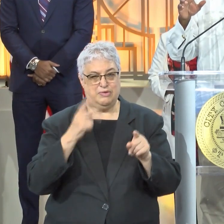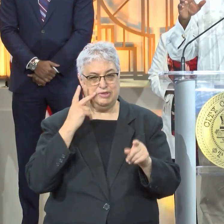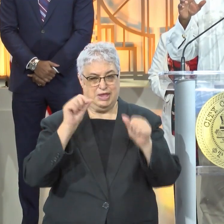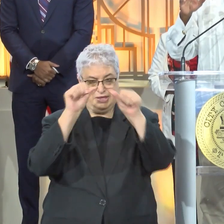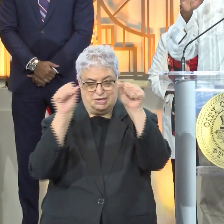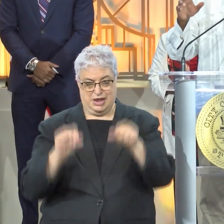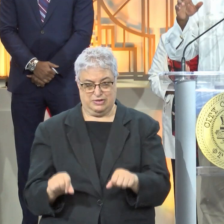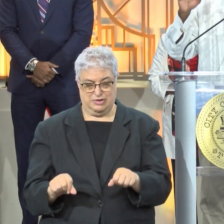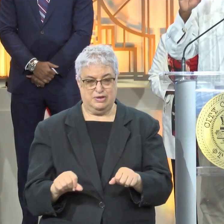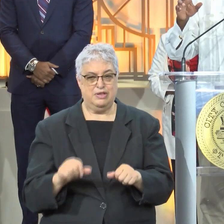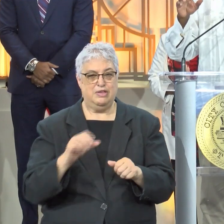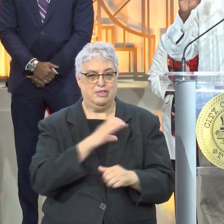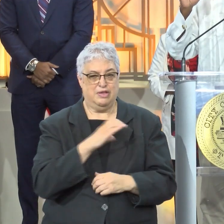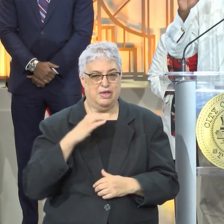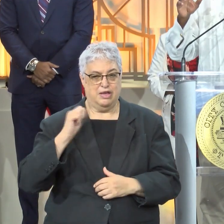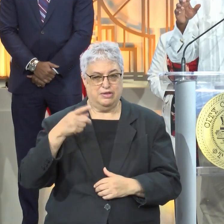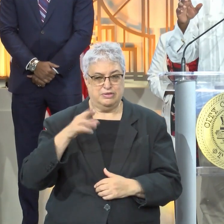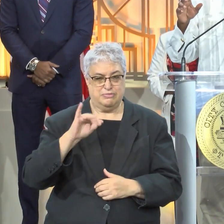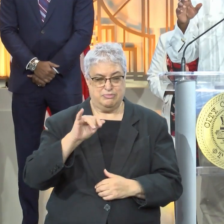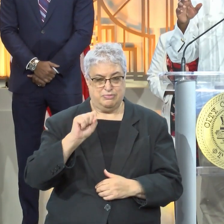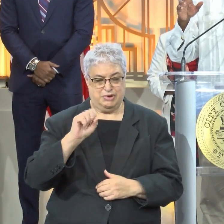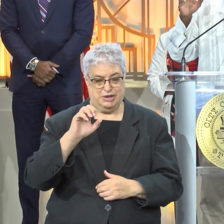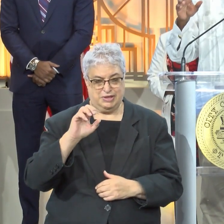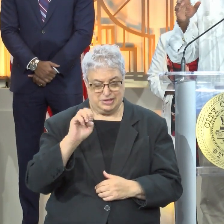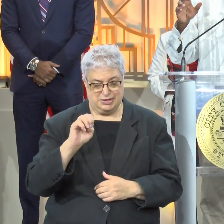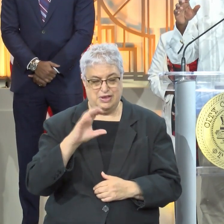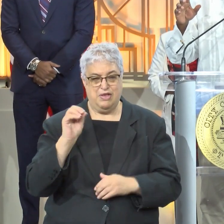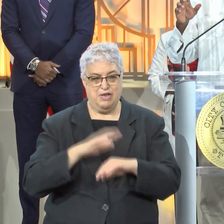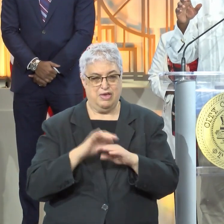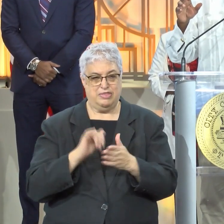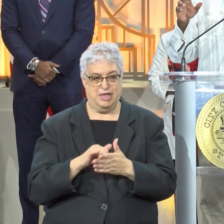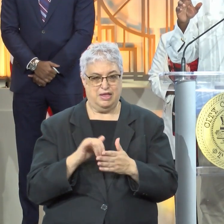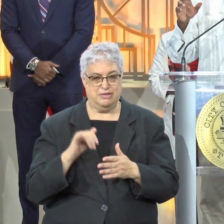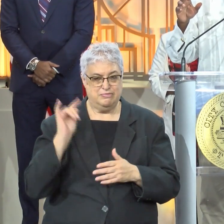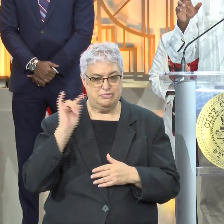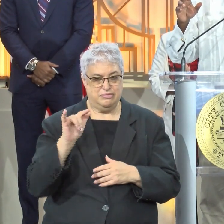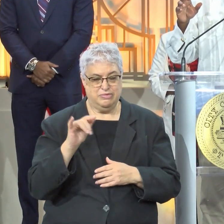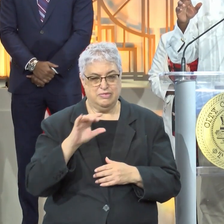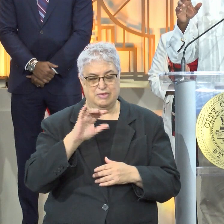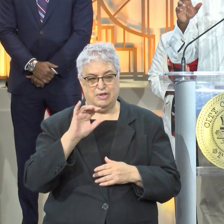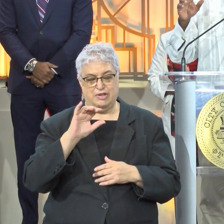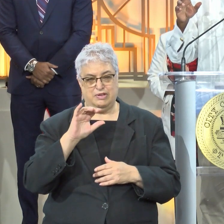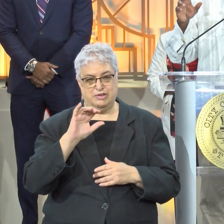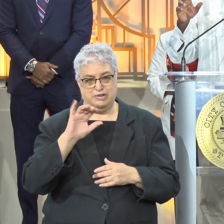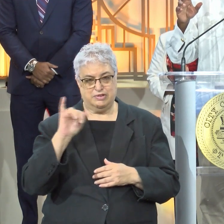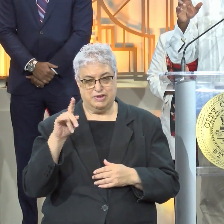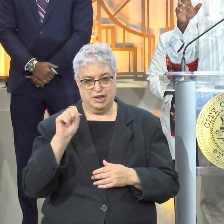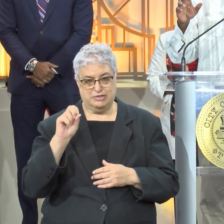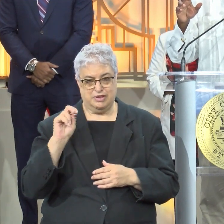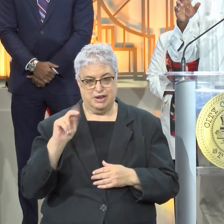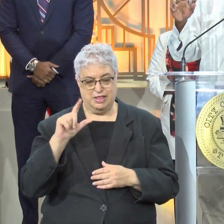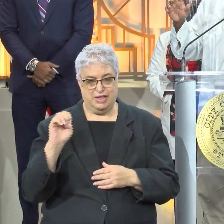statute, I thought the Congressman Patrice and all of the individuals on that flight. Congresswoman Jackson Lee, I think about 16.